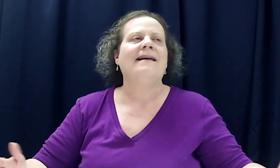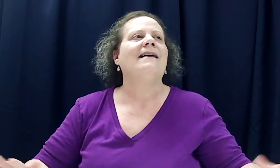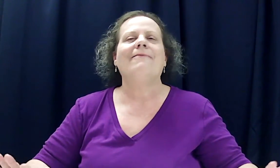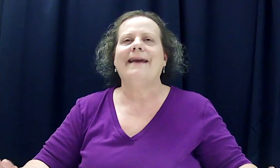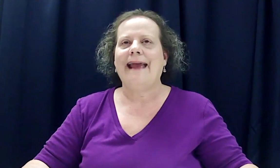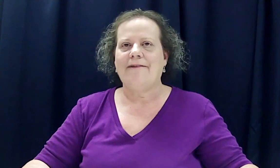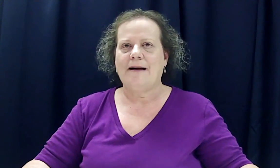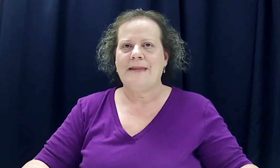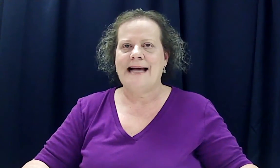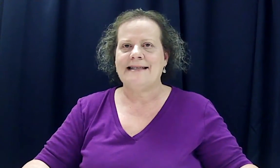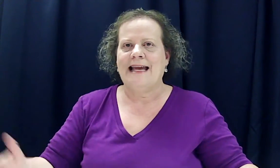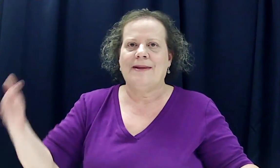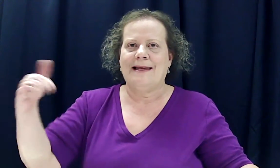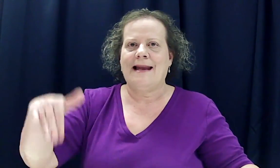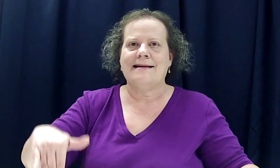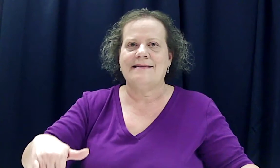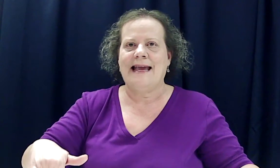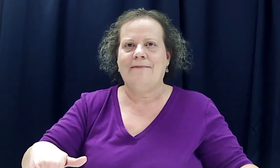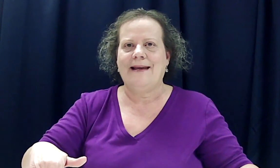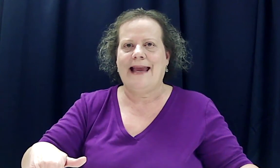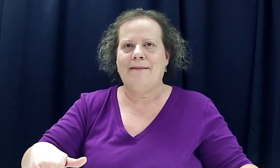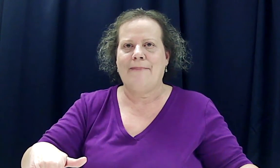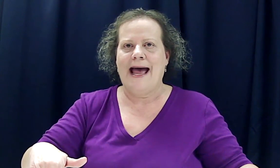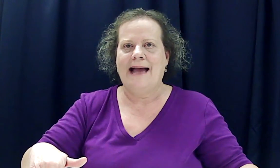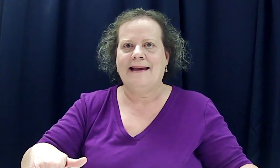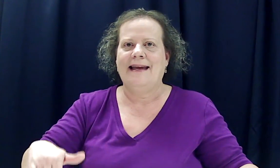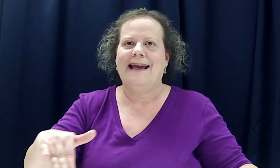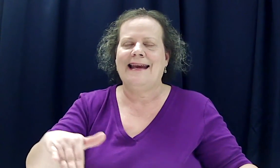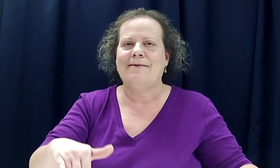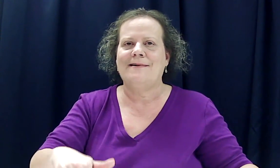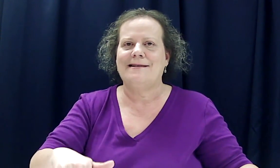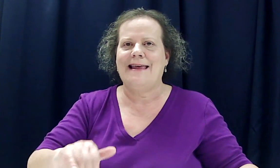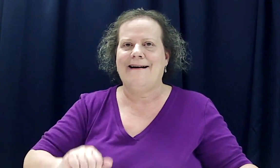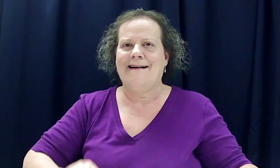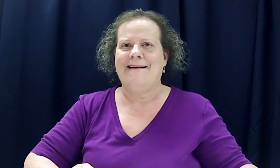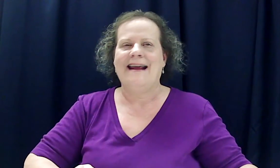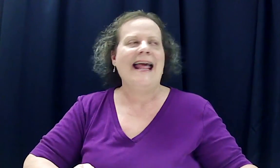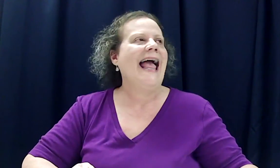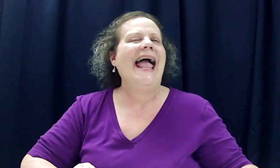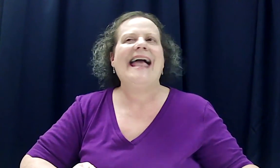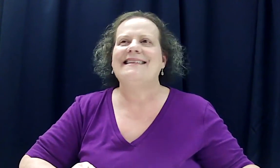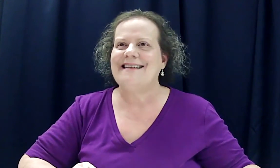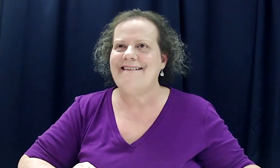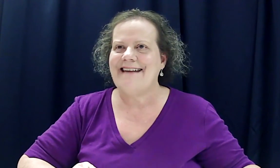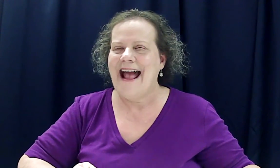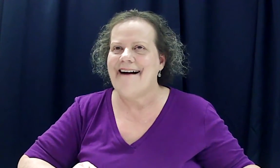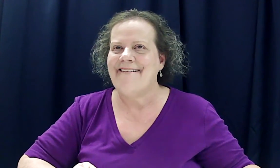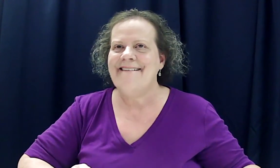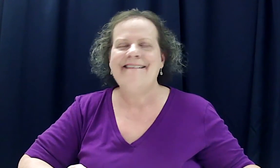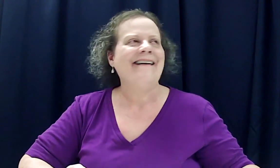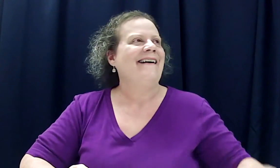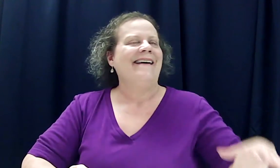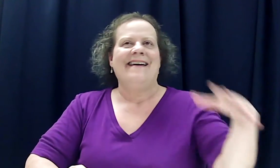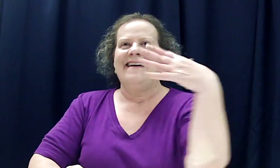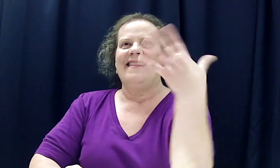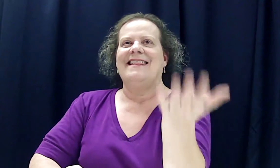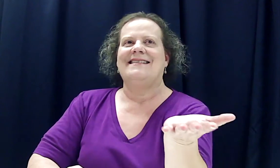We gave up that day, but the next day we came back, and it was there. And so now this